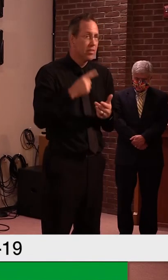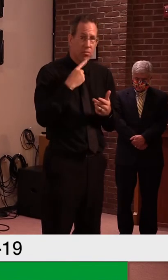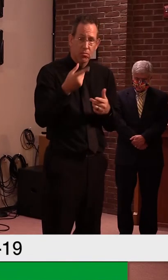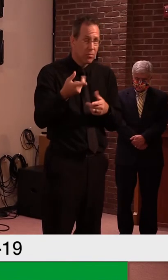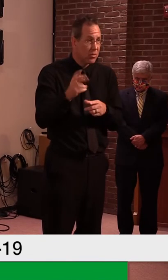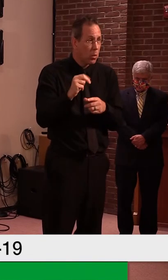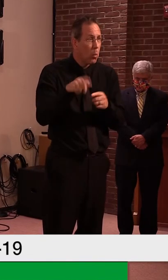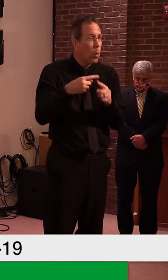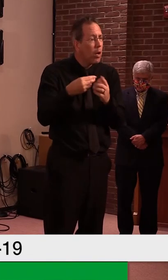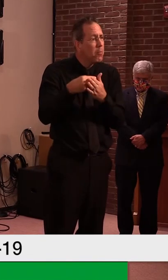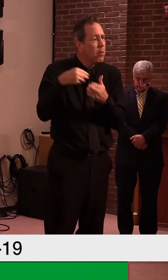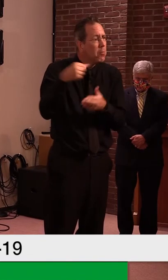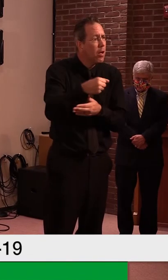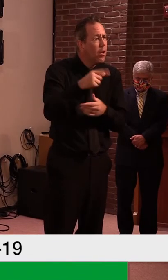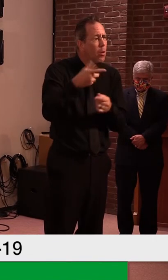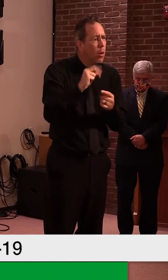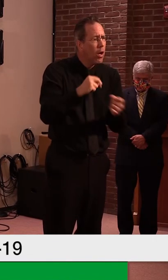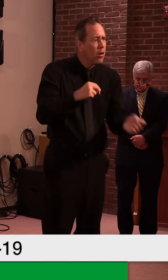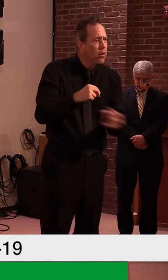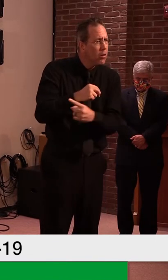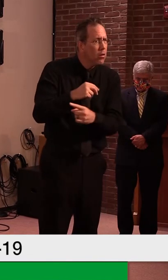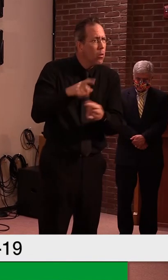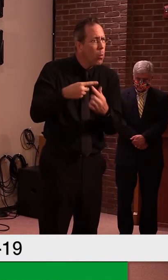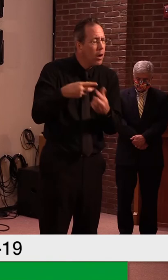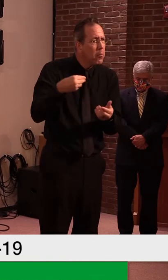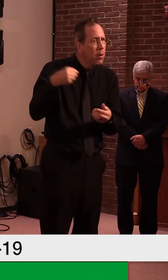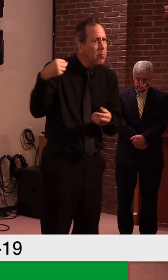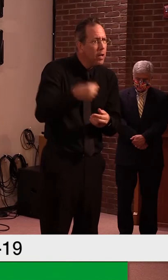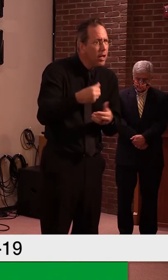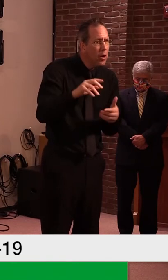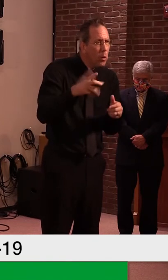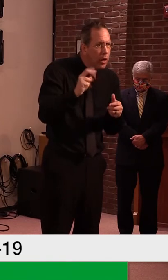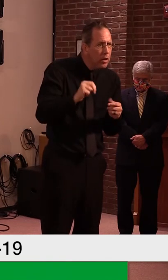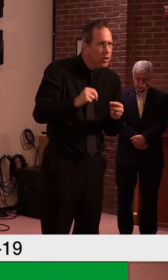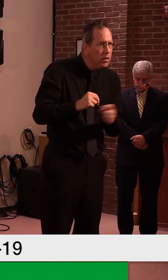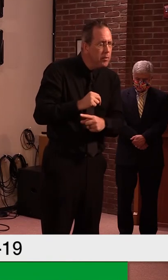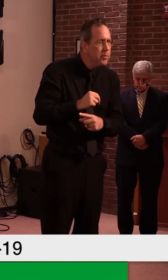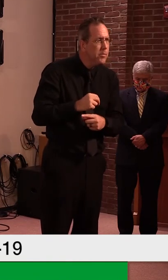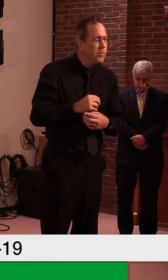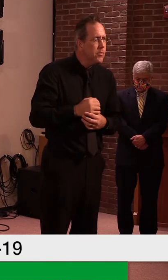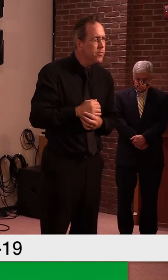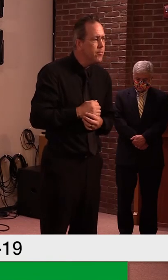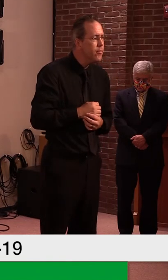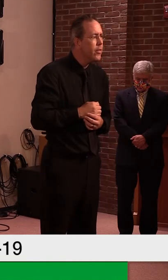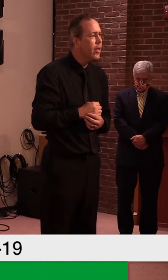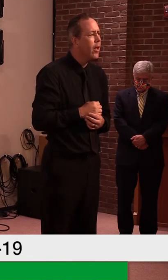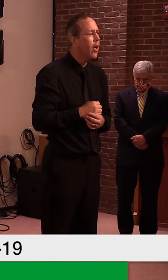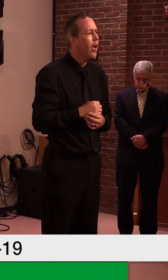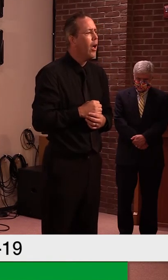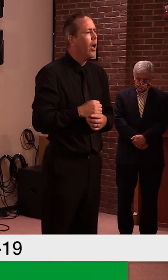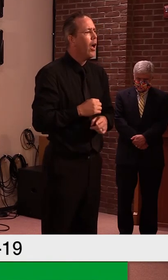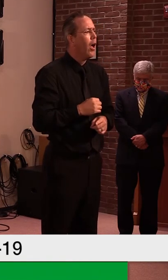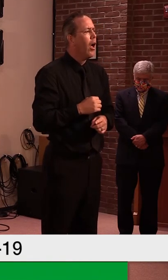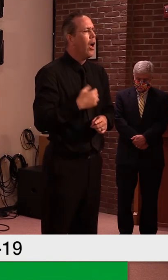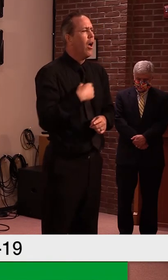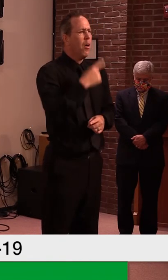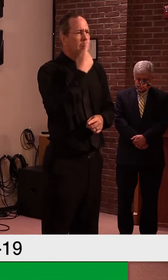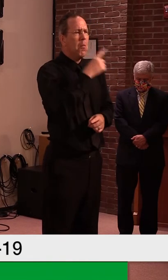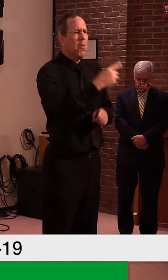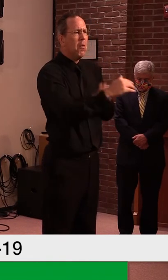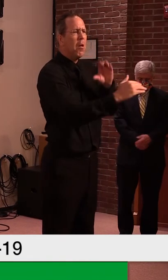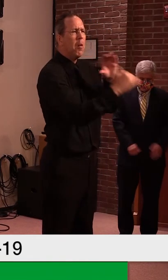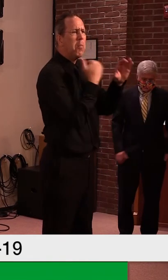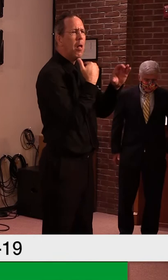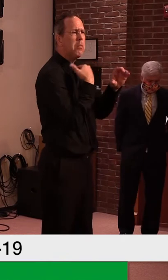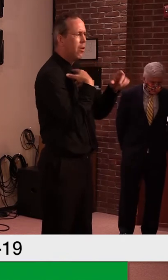I would, um, I would just encourage them to send me an email and I can follow up on it. But what I will say is, uh, if they applied